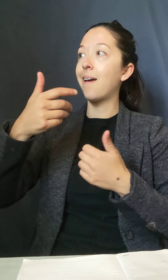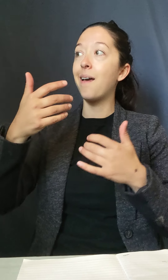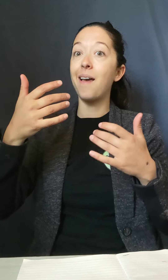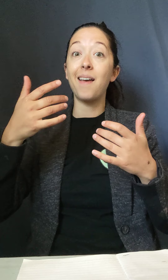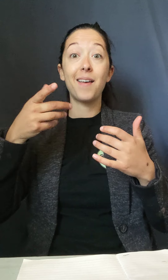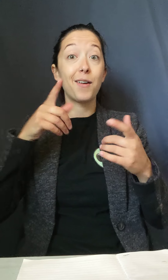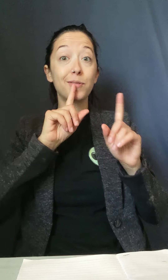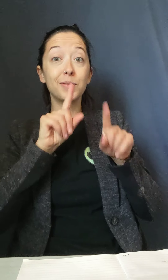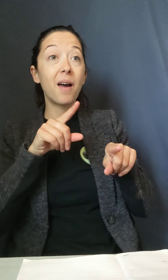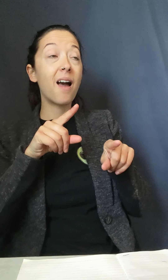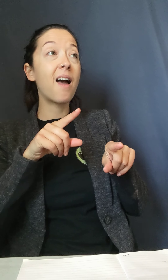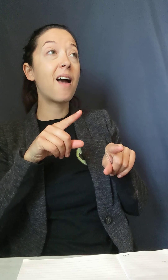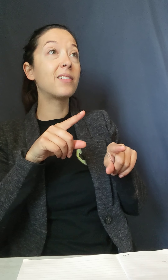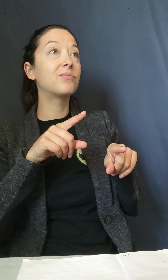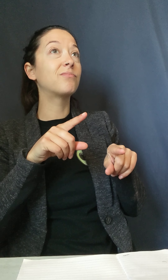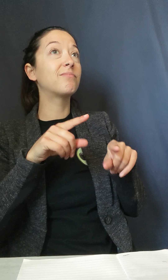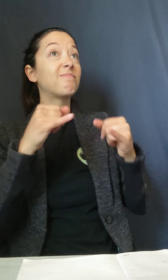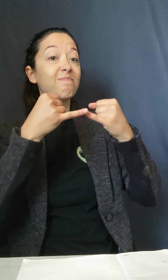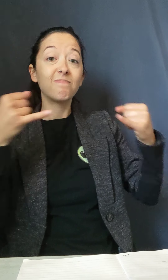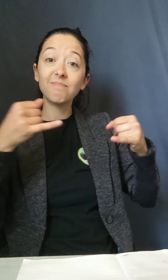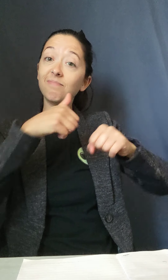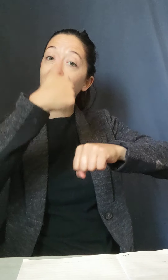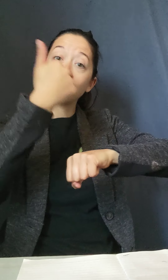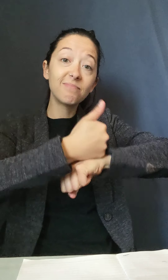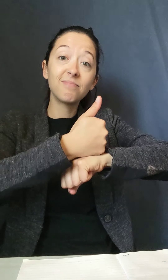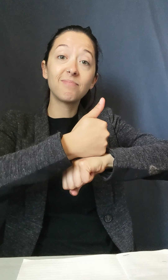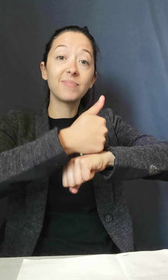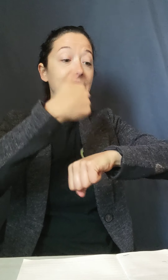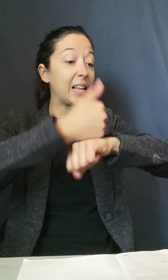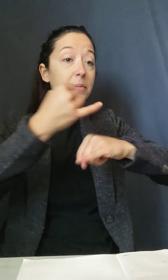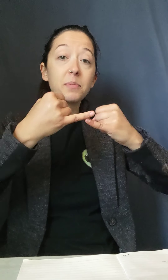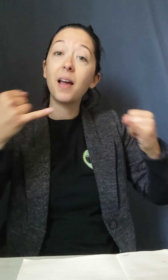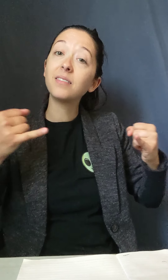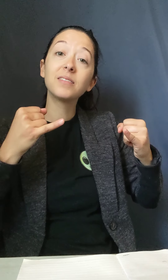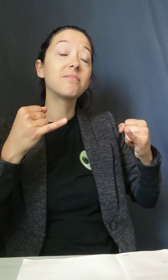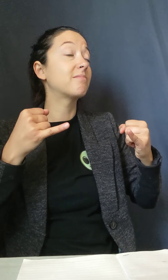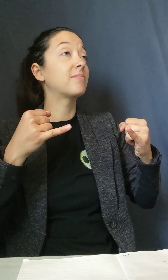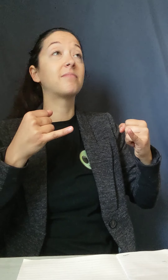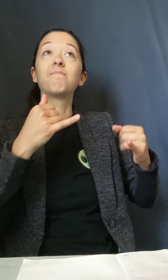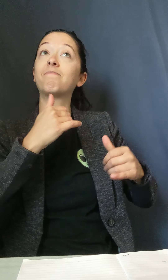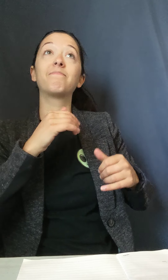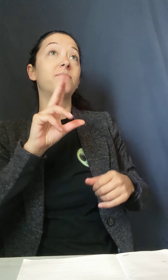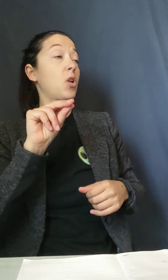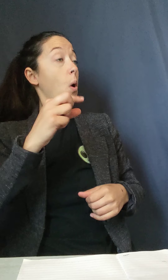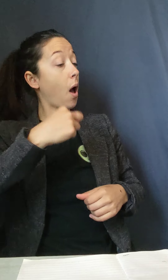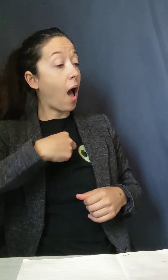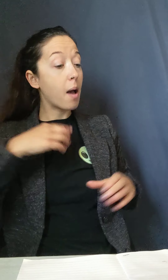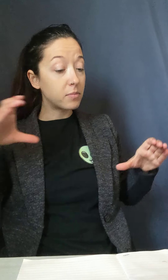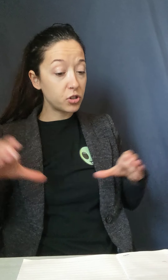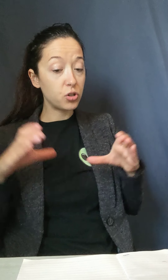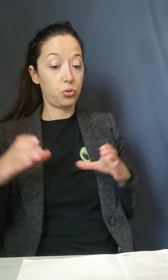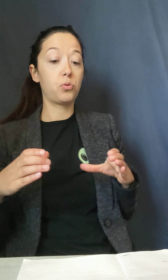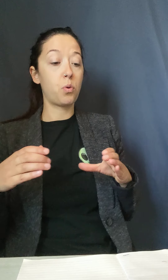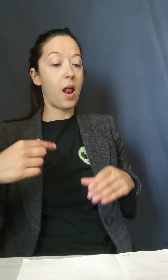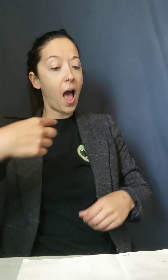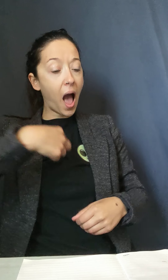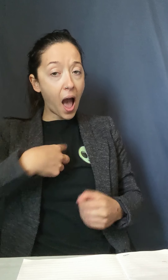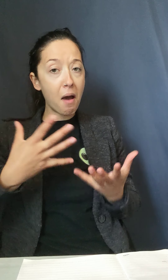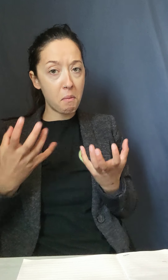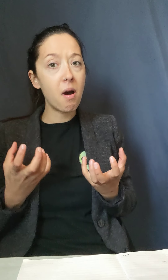watch that series with you. I'm going to go do this thing for me. You set a boundary, you say no, and you enforce it. Make sure